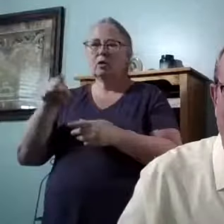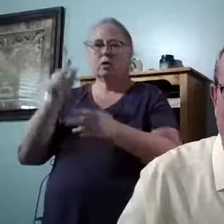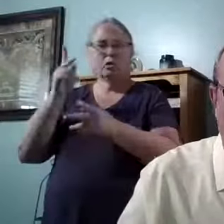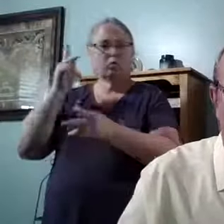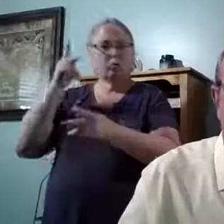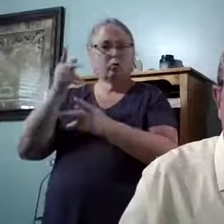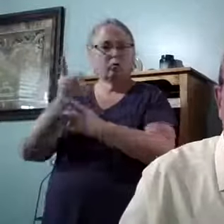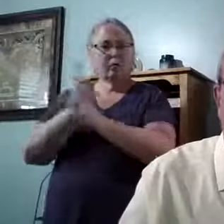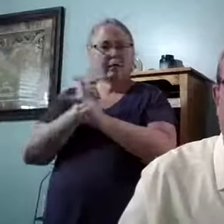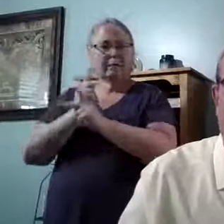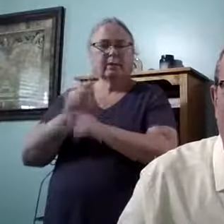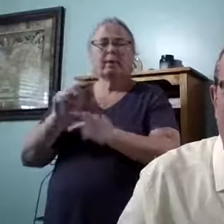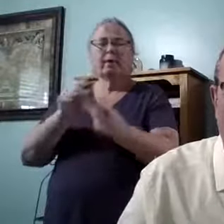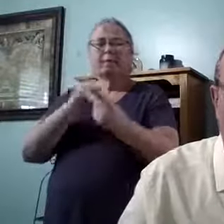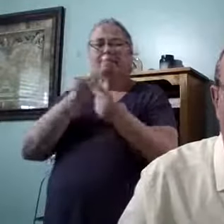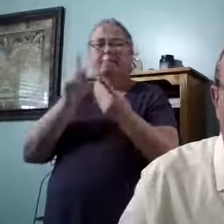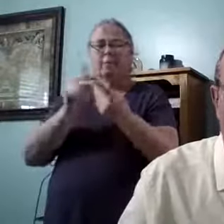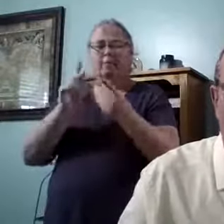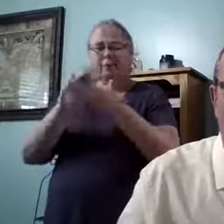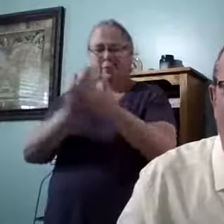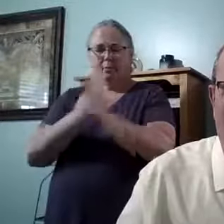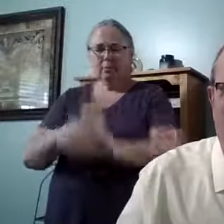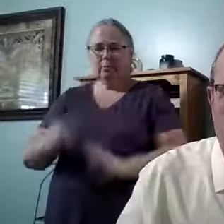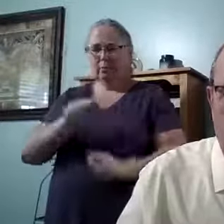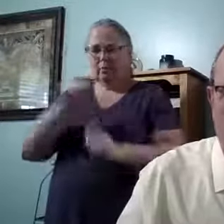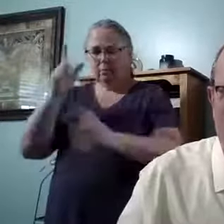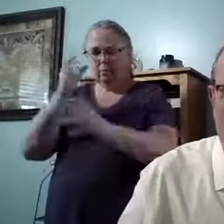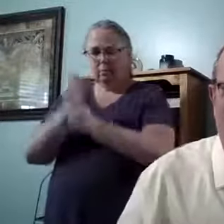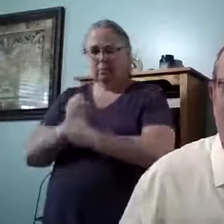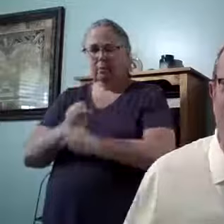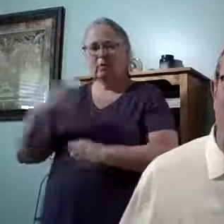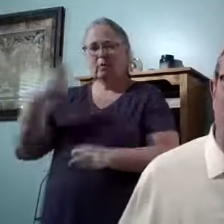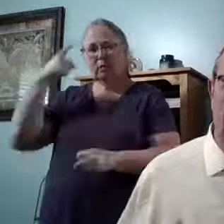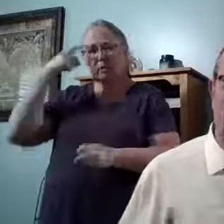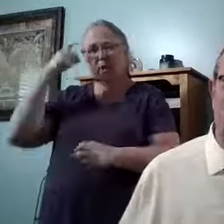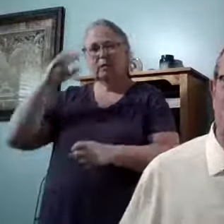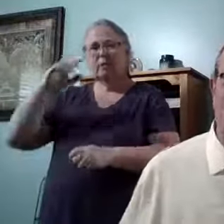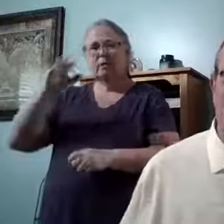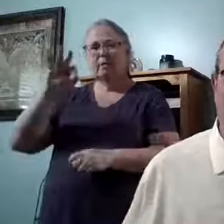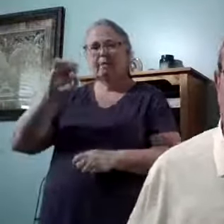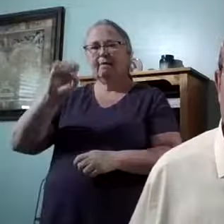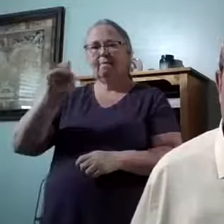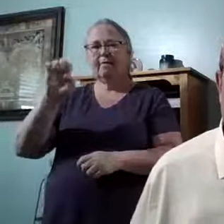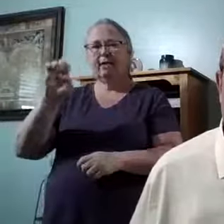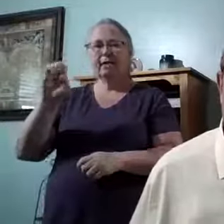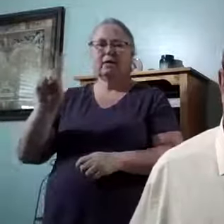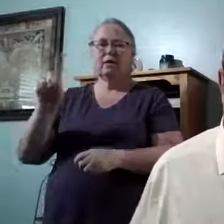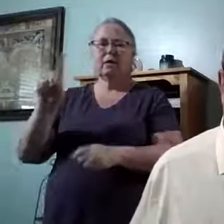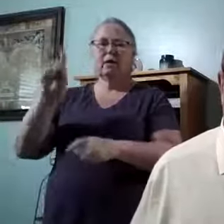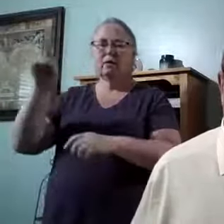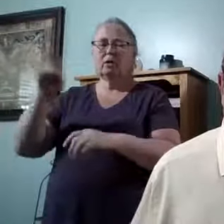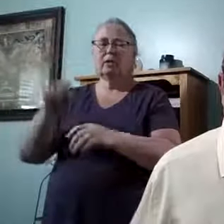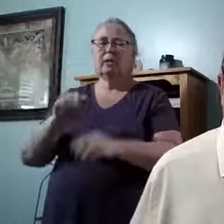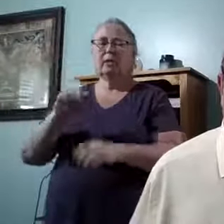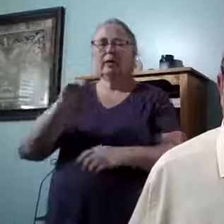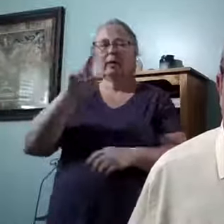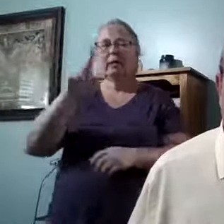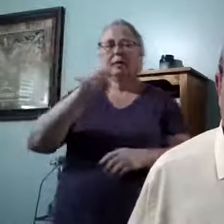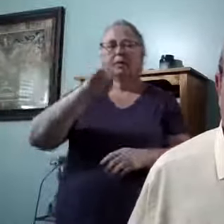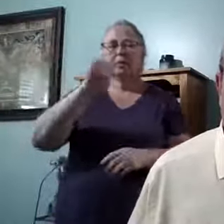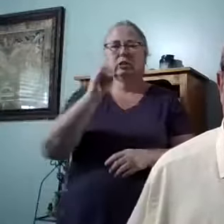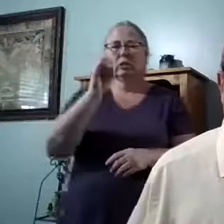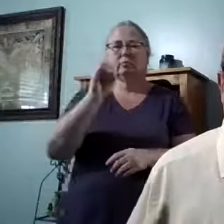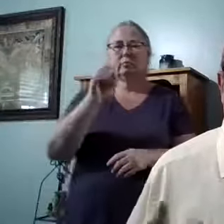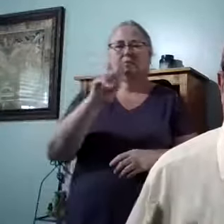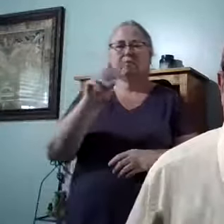All who trust in you, all whose thoughts are fixed on you. That word in King James Version that says he will keep him in